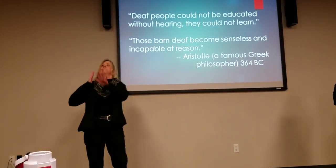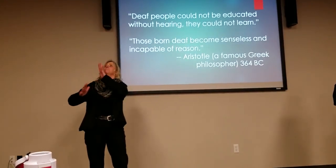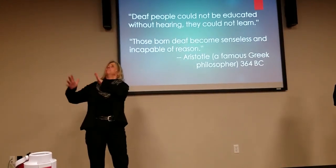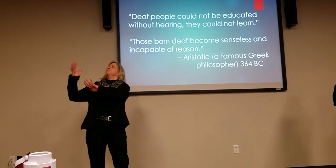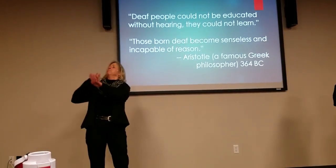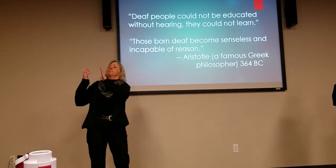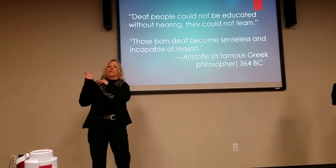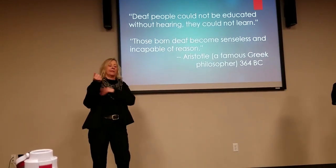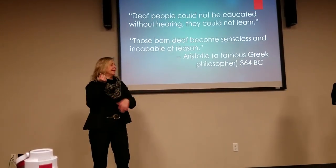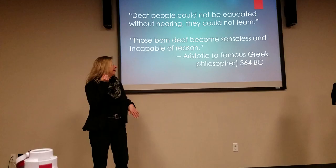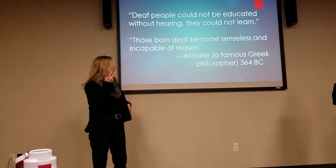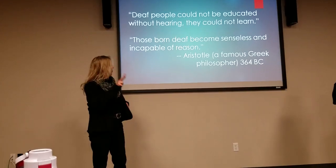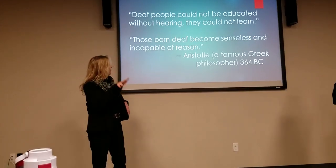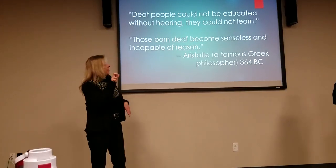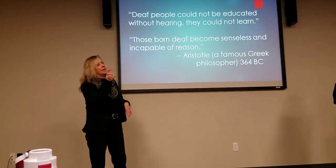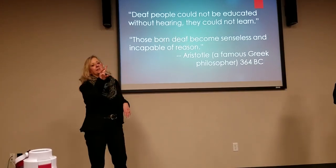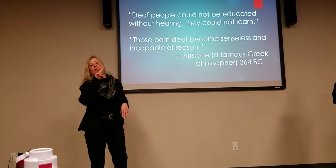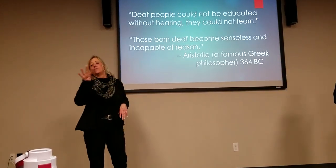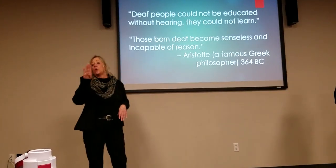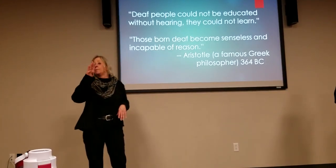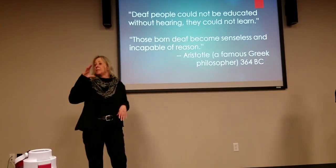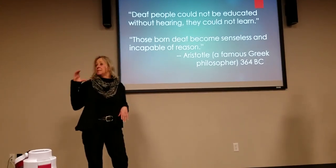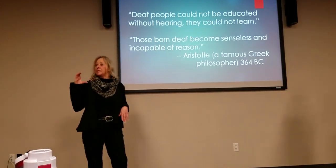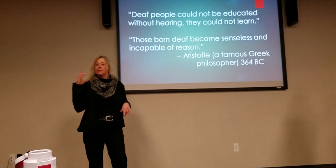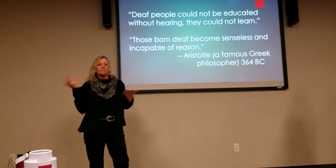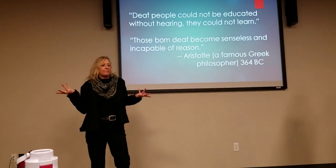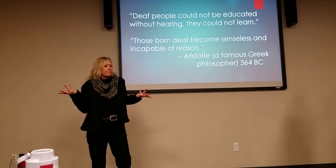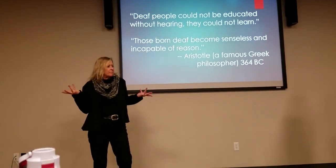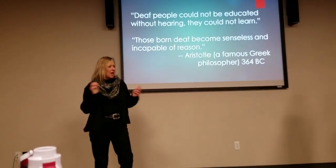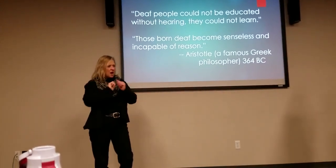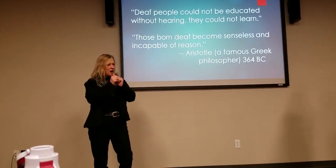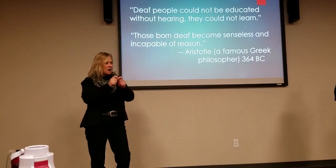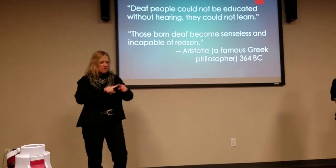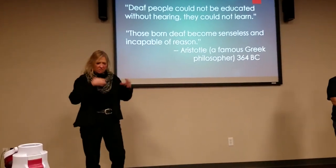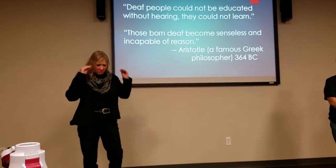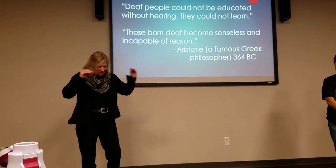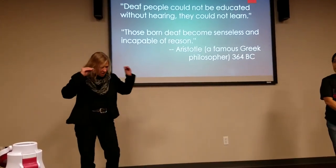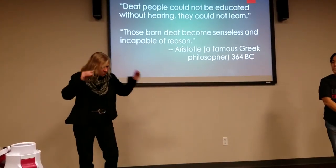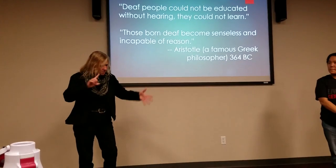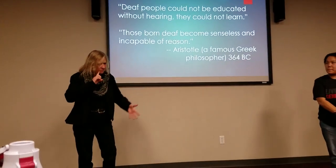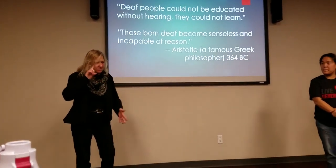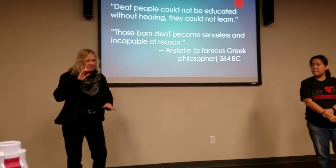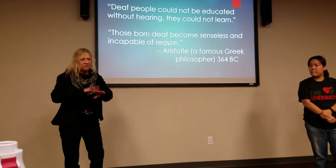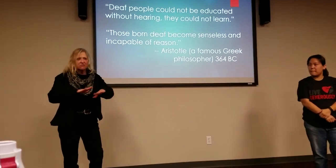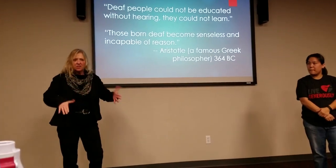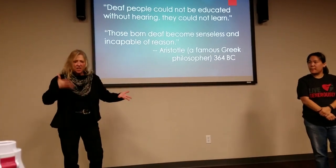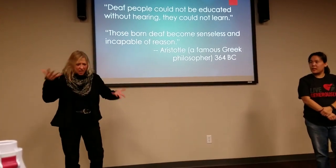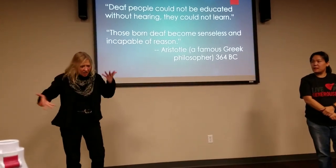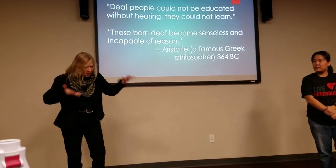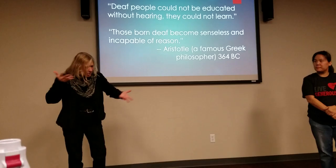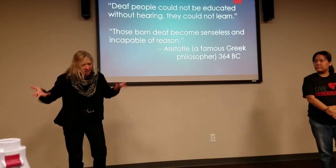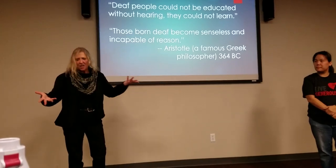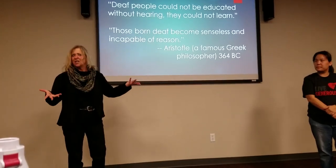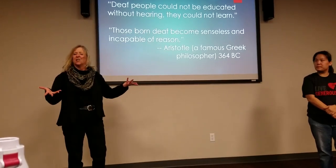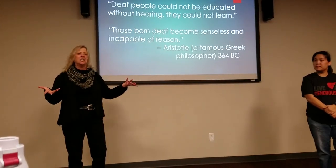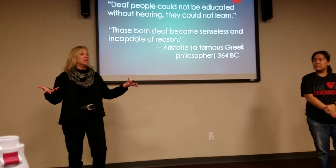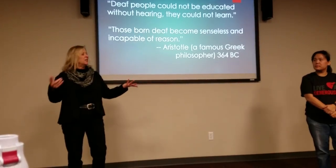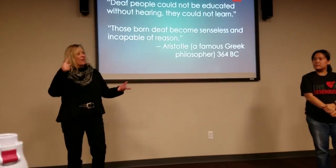Sadly, many, many years ago, 364 B.C. or so, nobody had any ideas how to